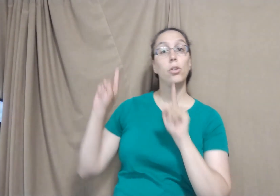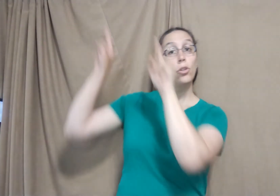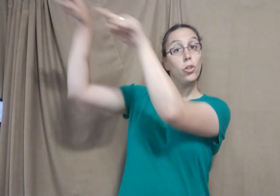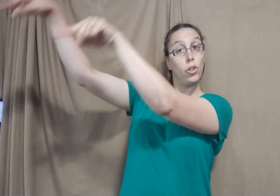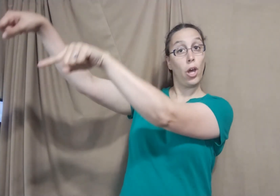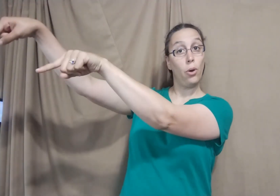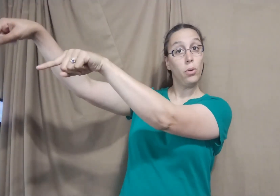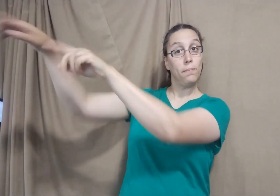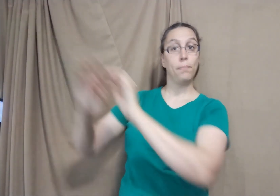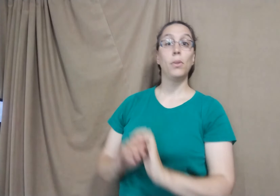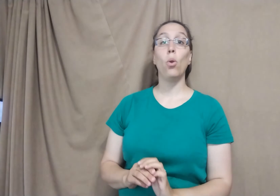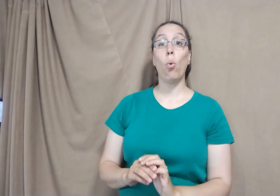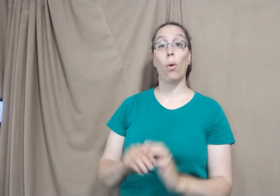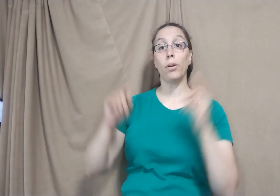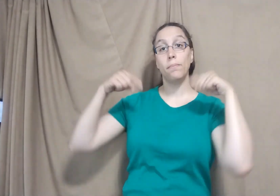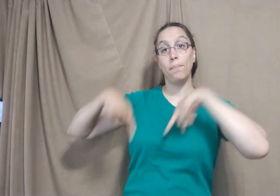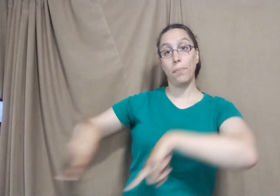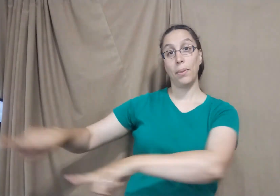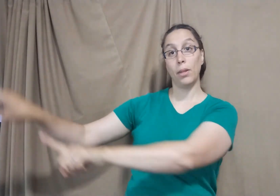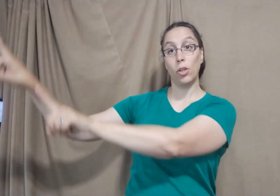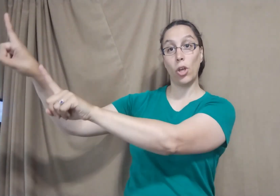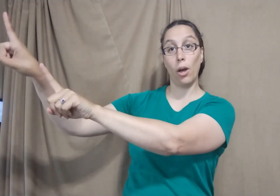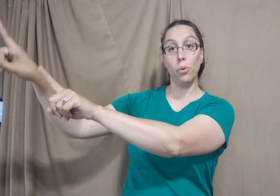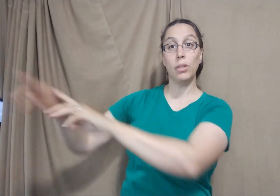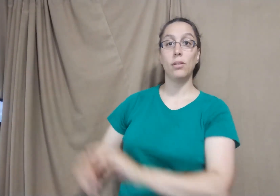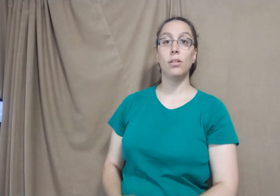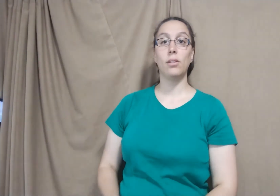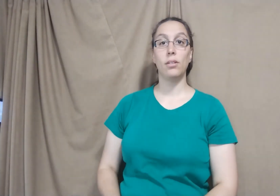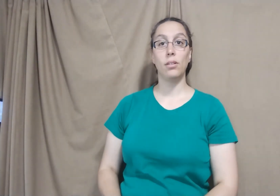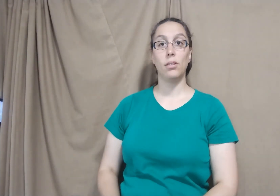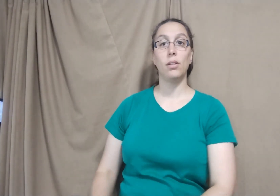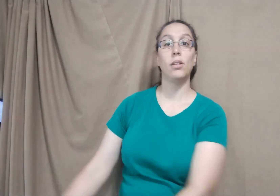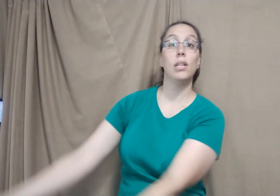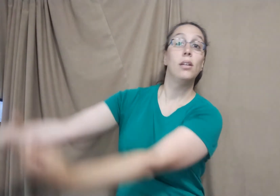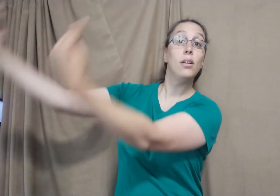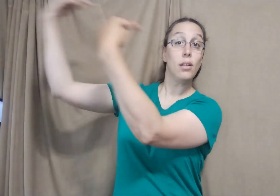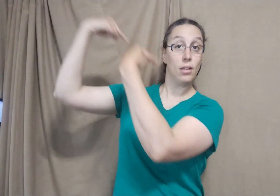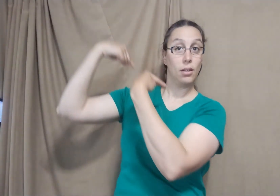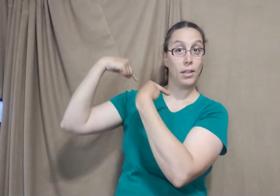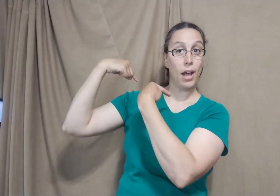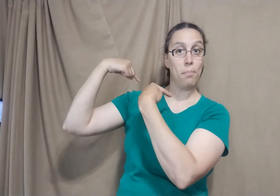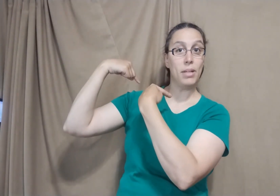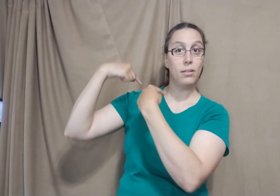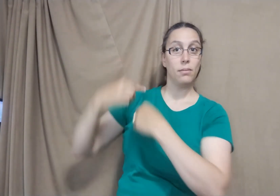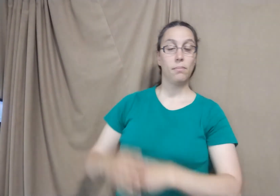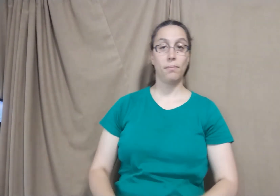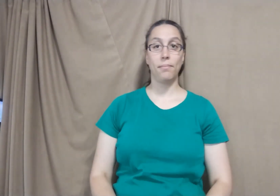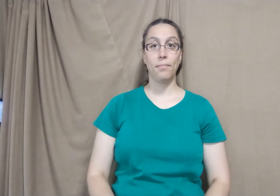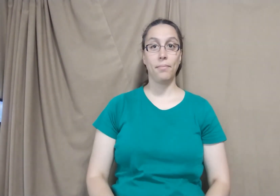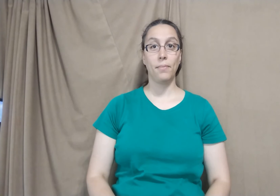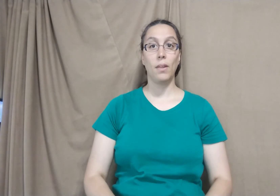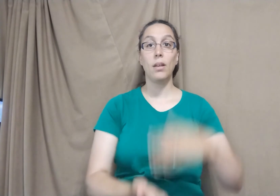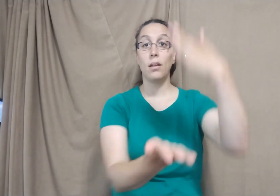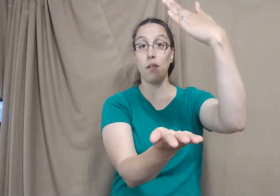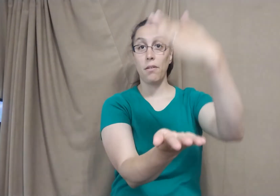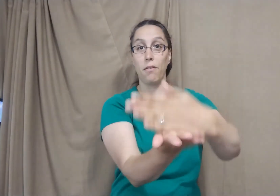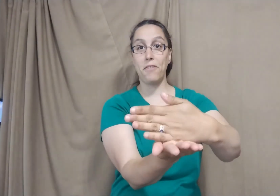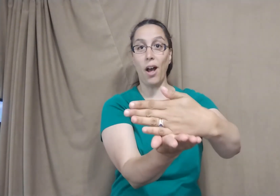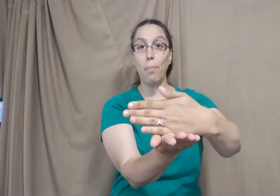go, or, go, come, stop,